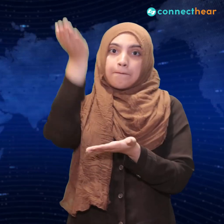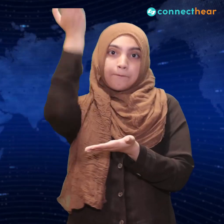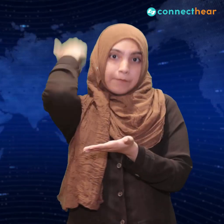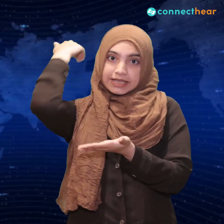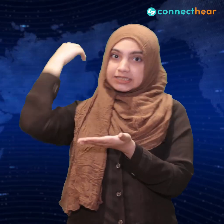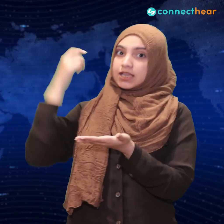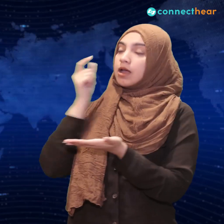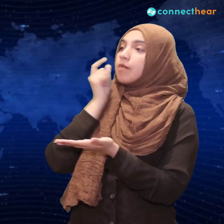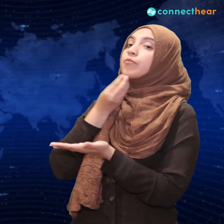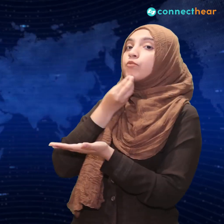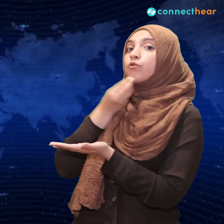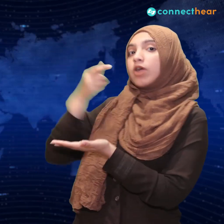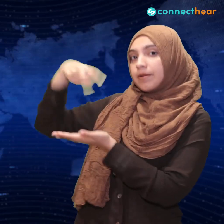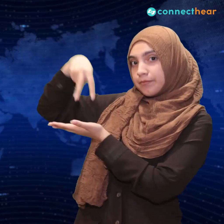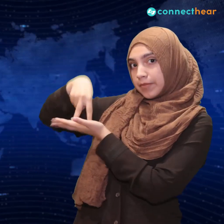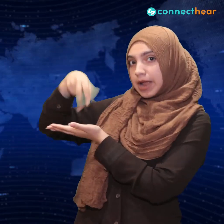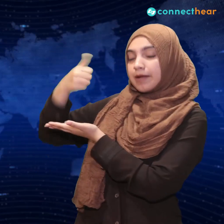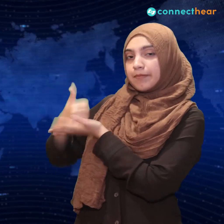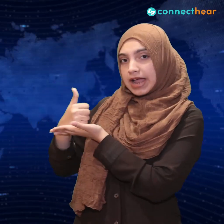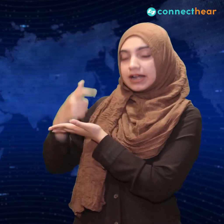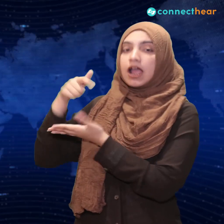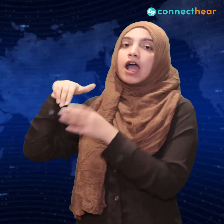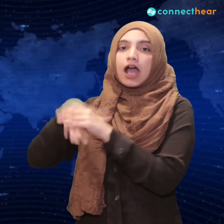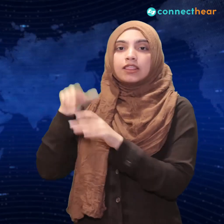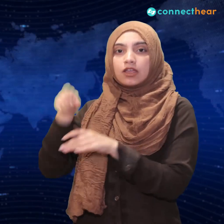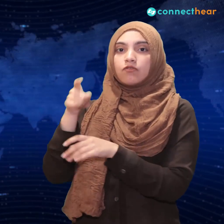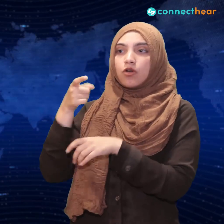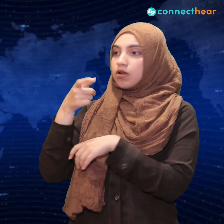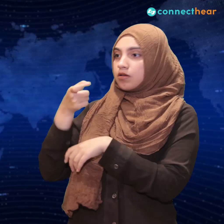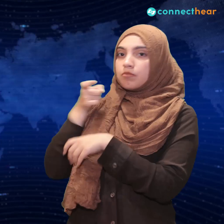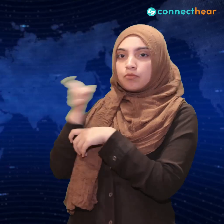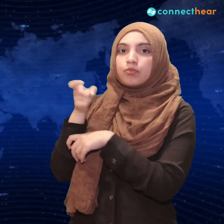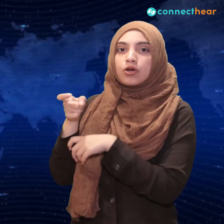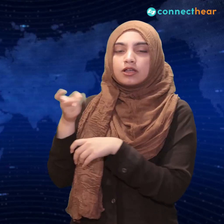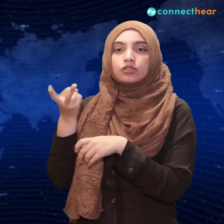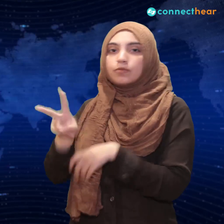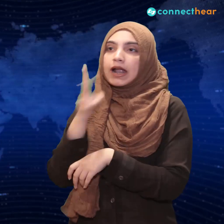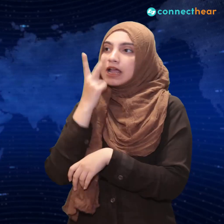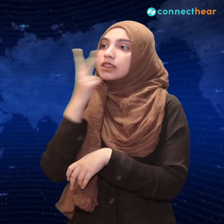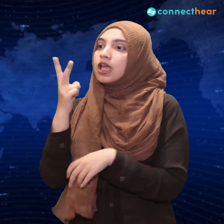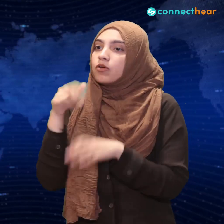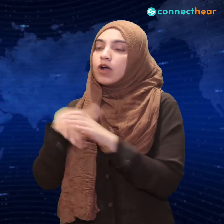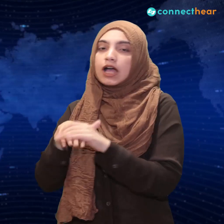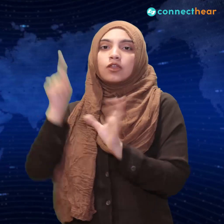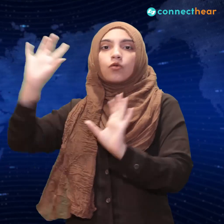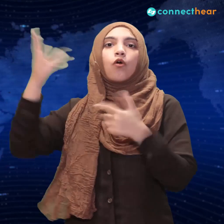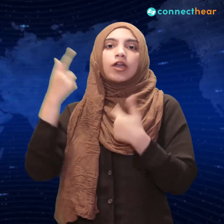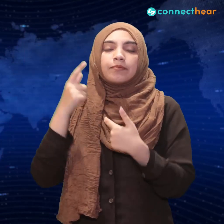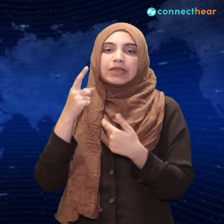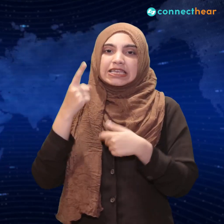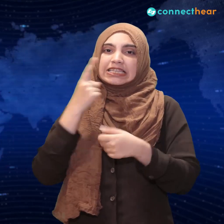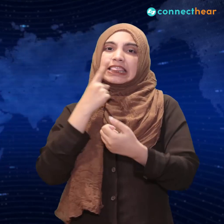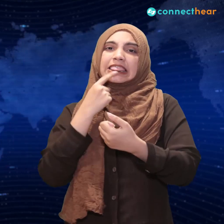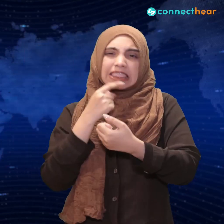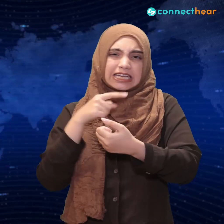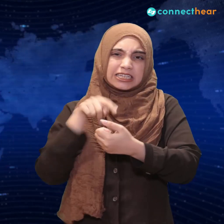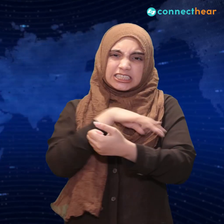where the old man was supposedly shot. But when we zoom in, we'll see that there's not a single blood splash on the